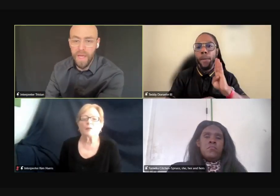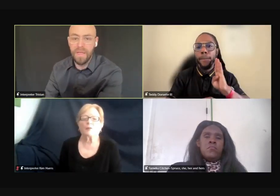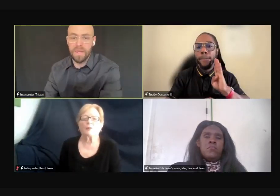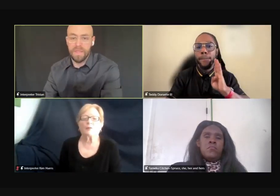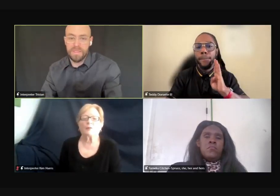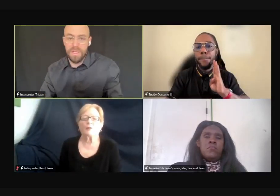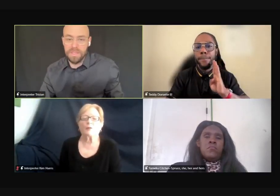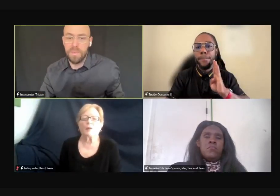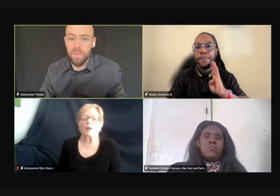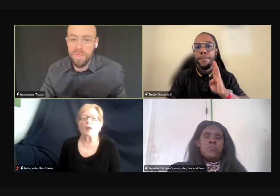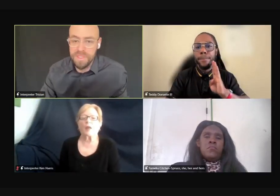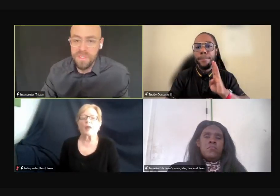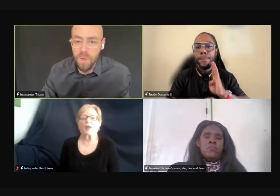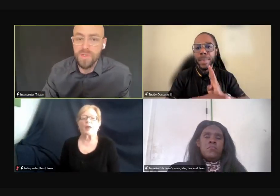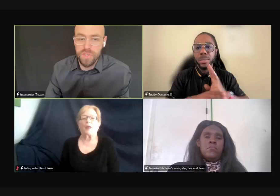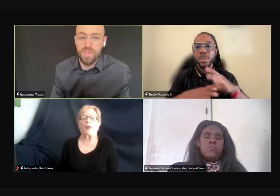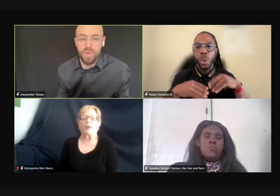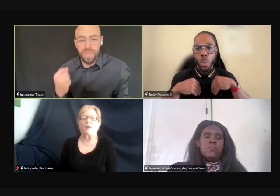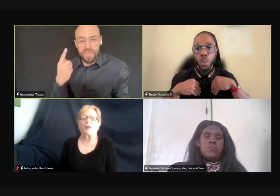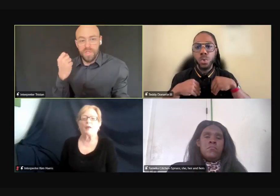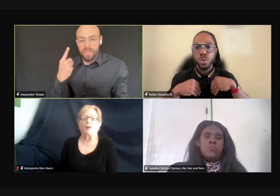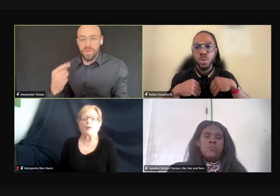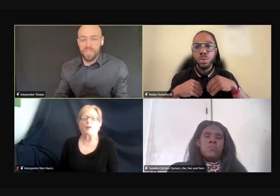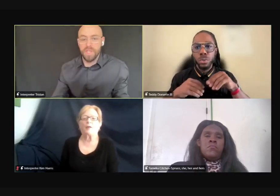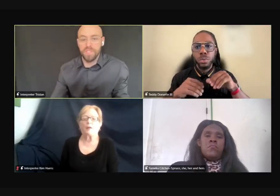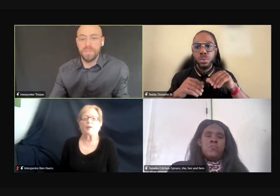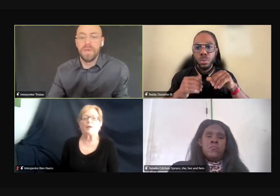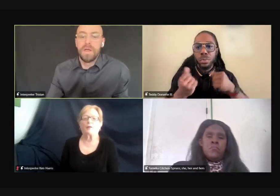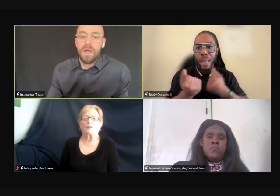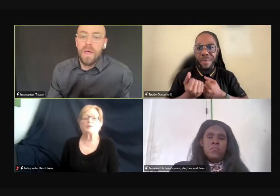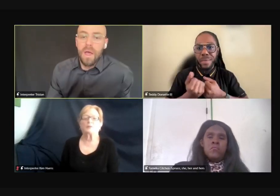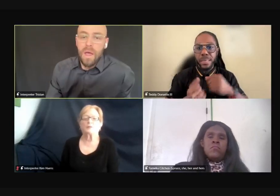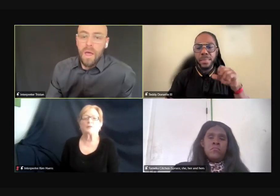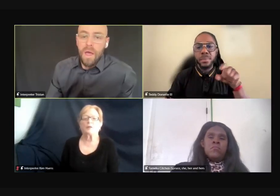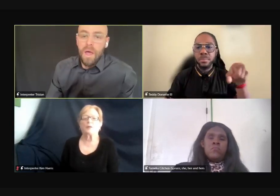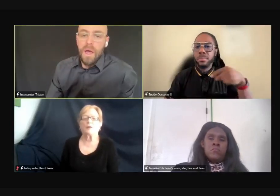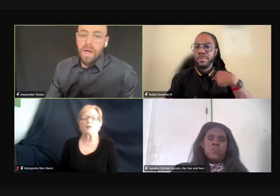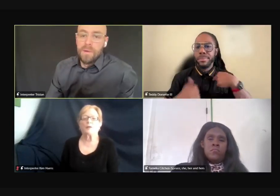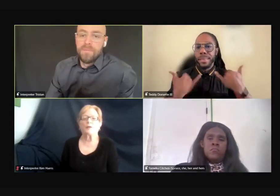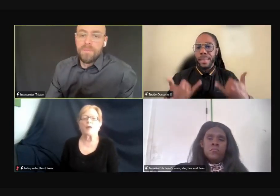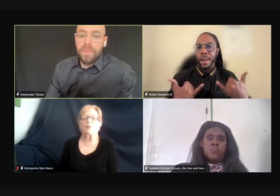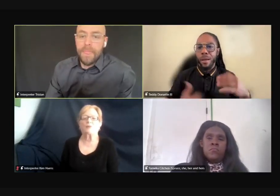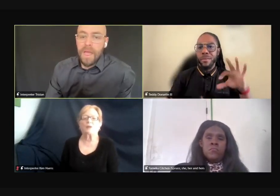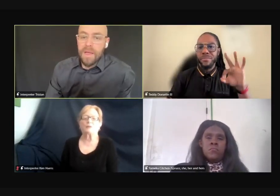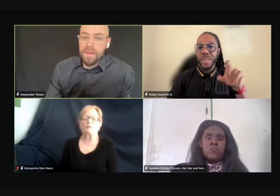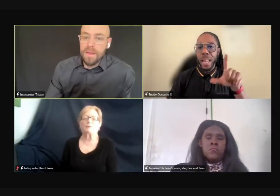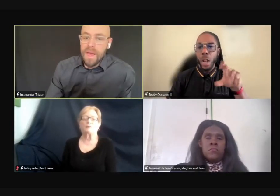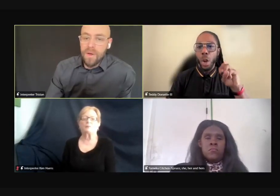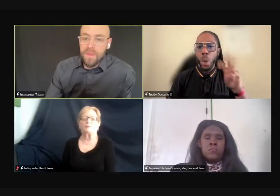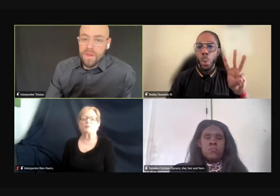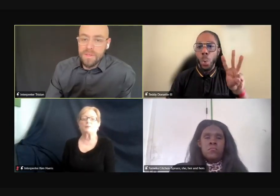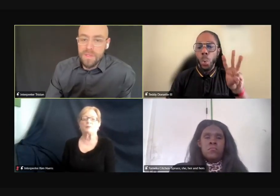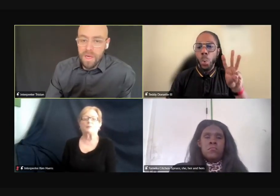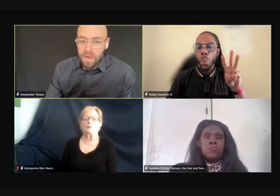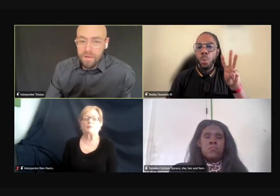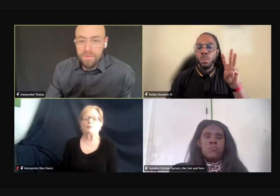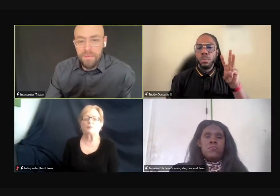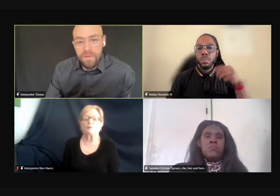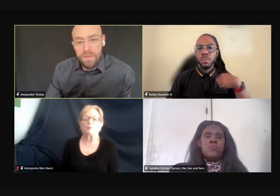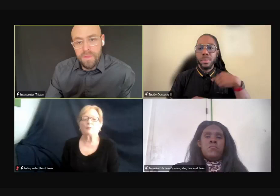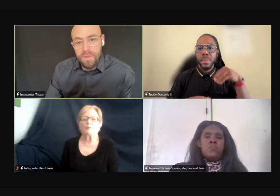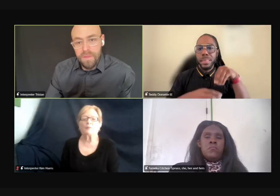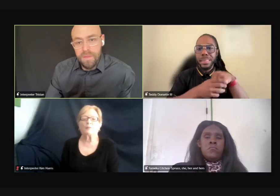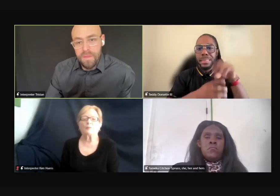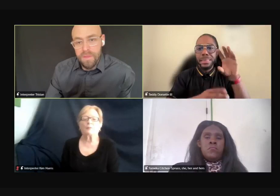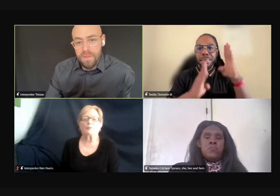ABOA, it's a small business owners association, um, and now there's, uh,